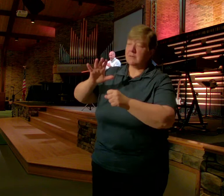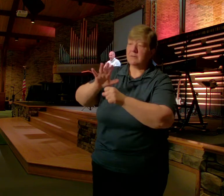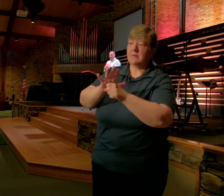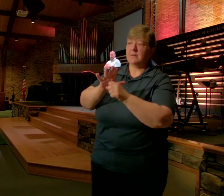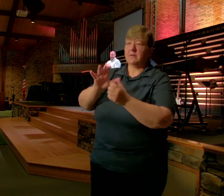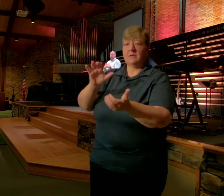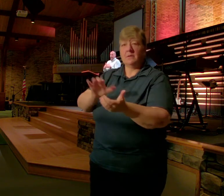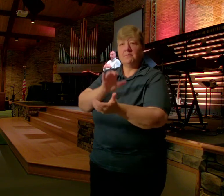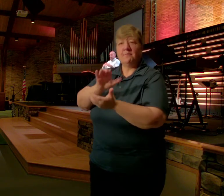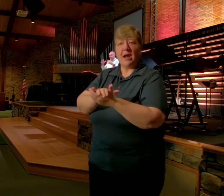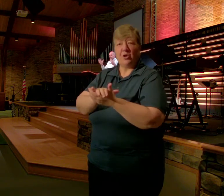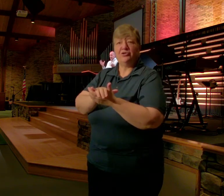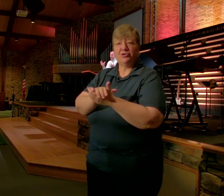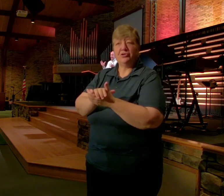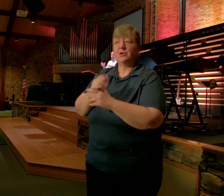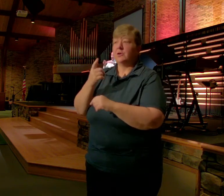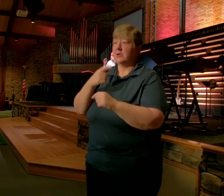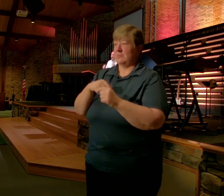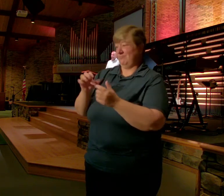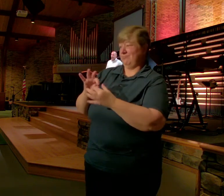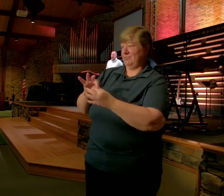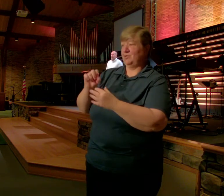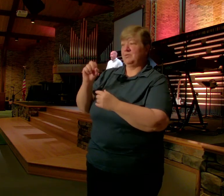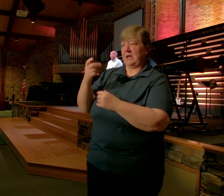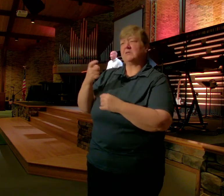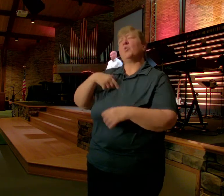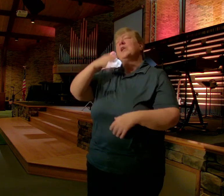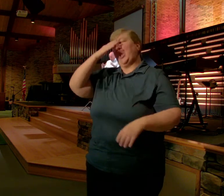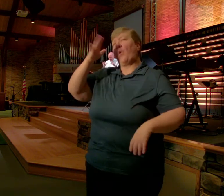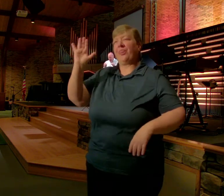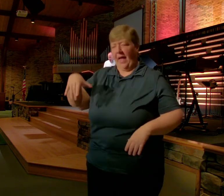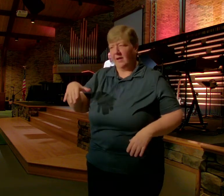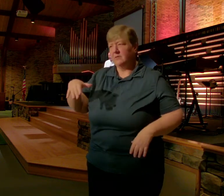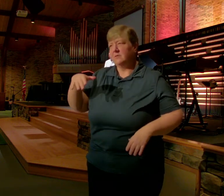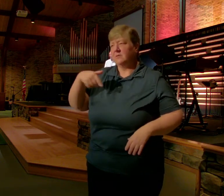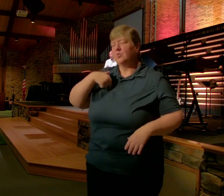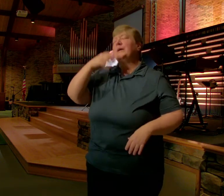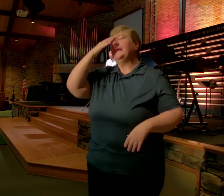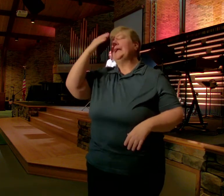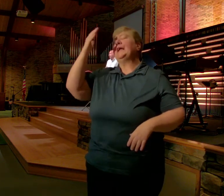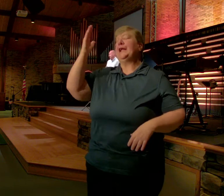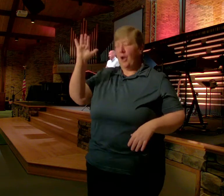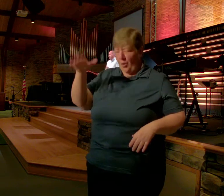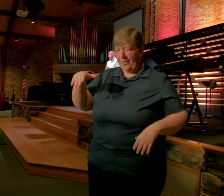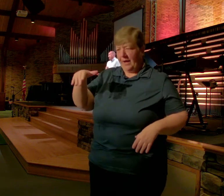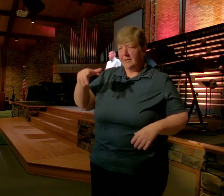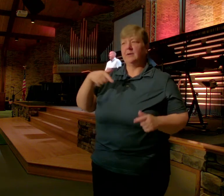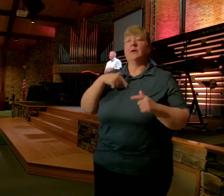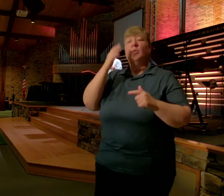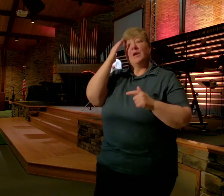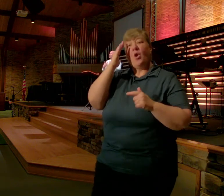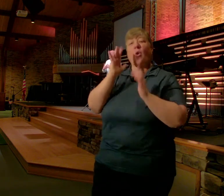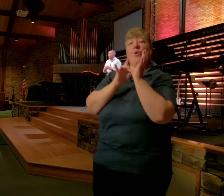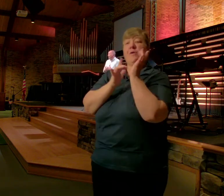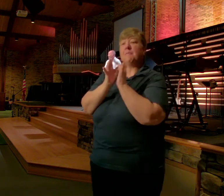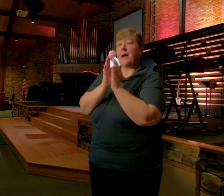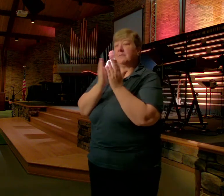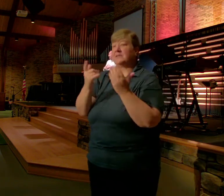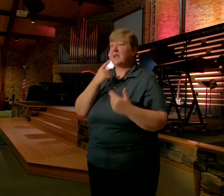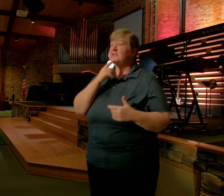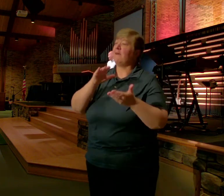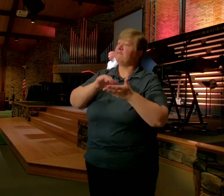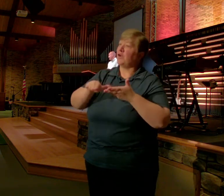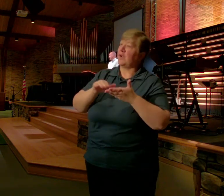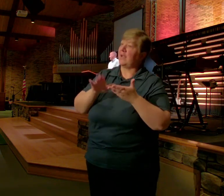marriage When it comes to sex We know that We know The Bible says That we are to Forgive Our